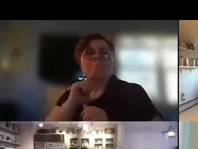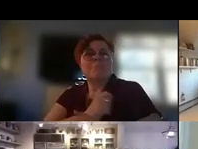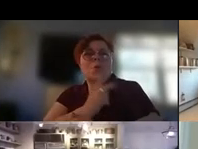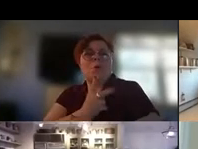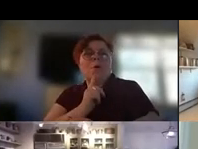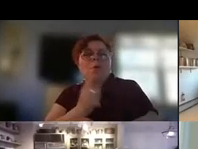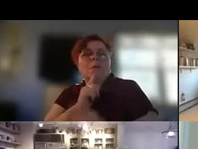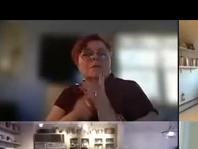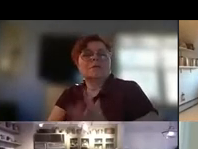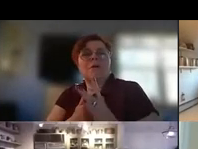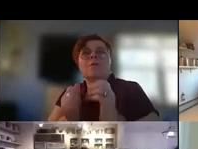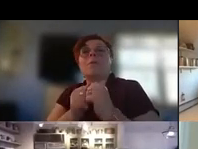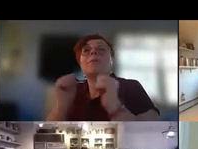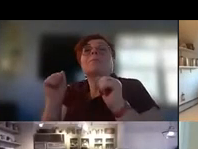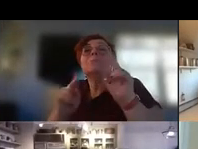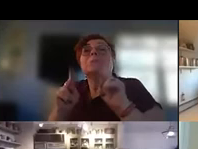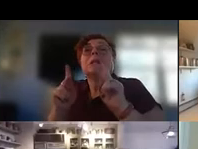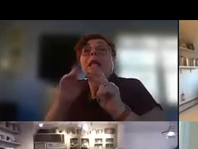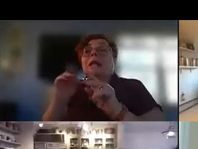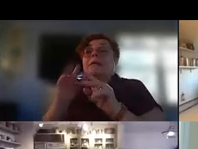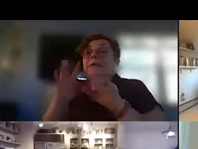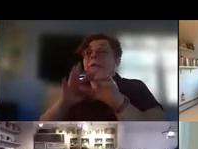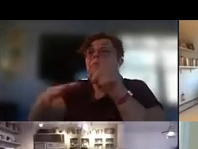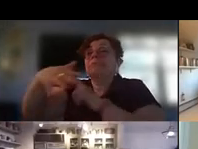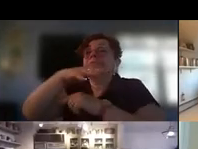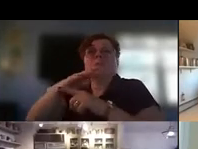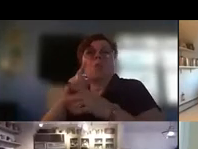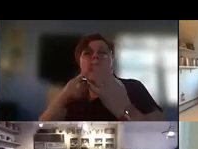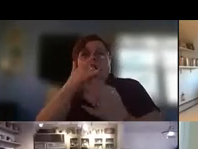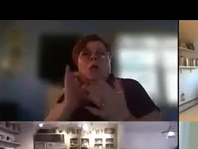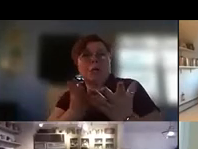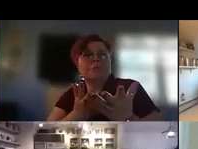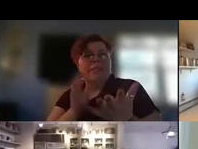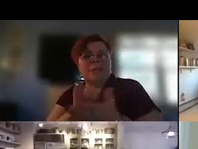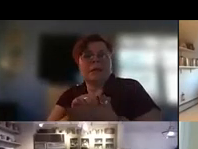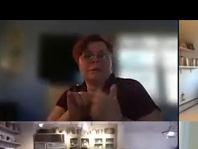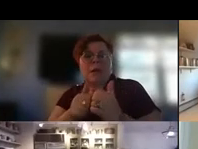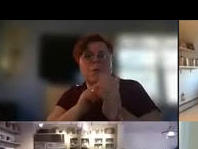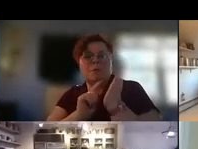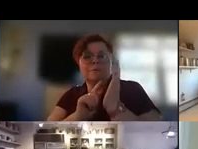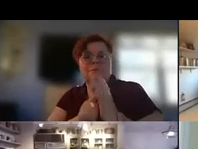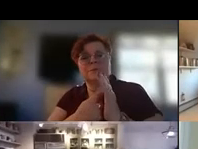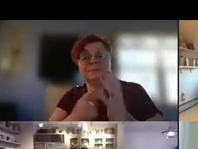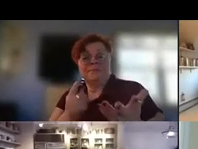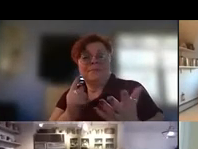the the people and maybe the nature of surrounding them you know that where they lived or or what they did